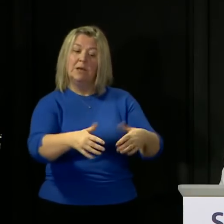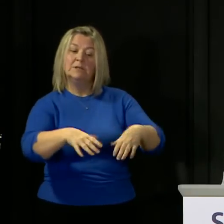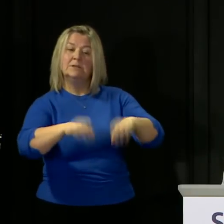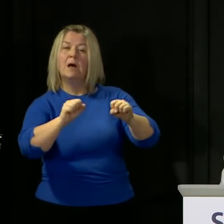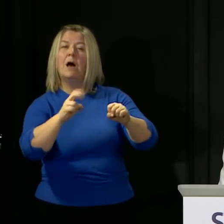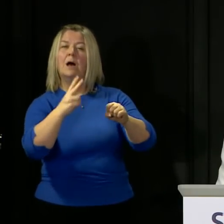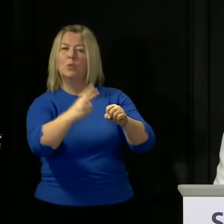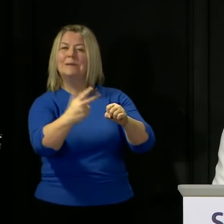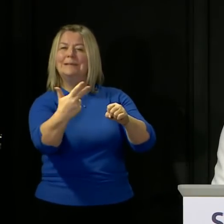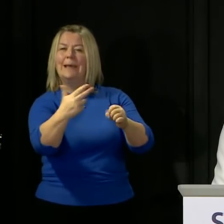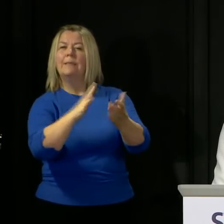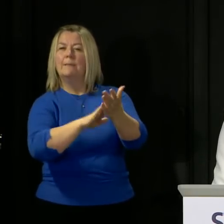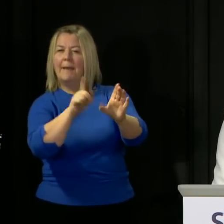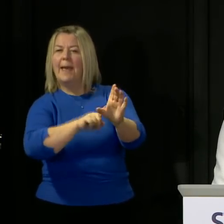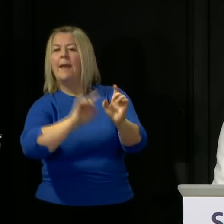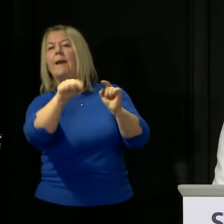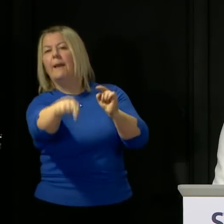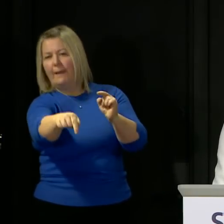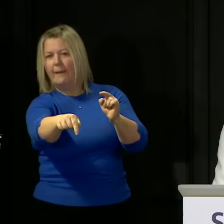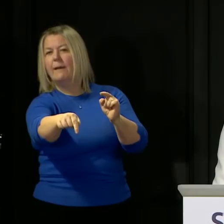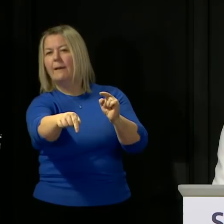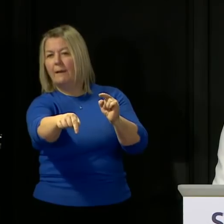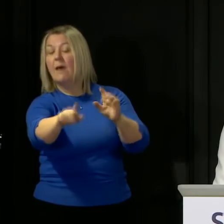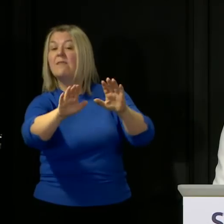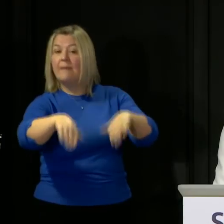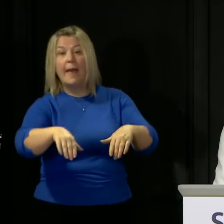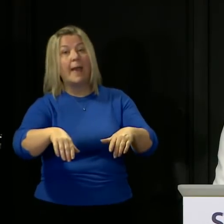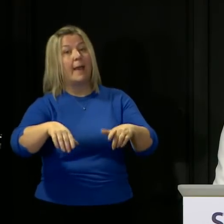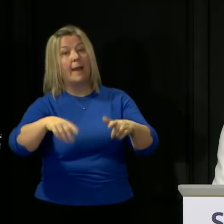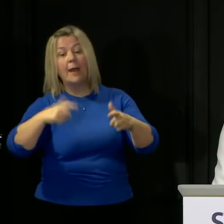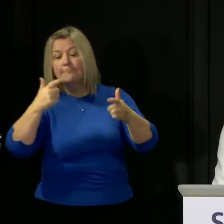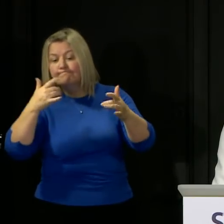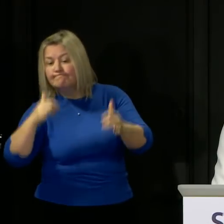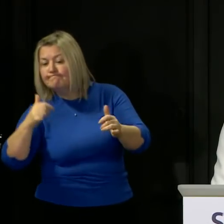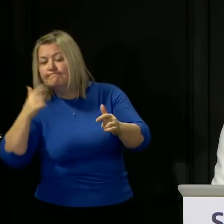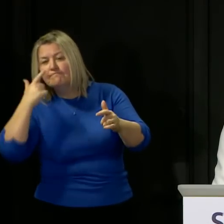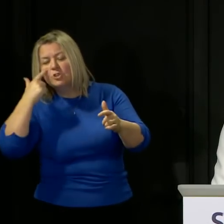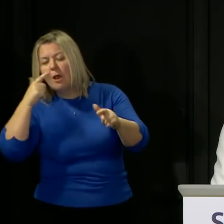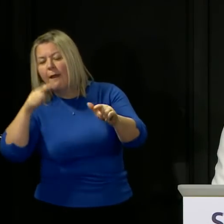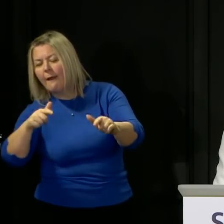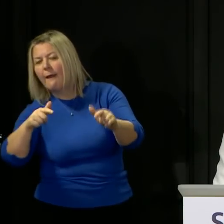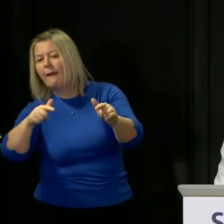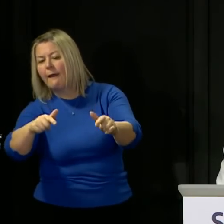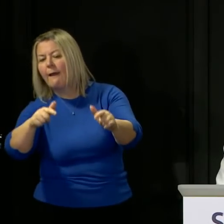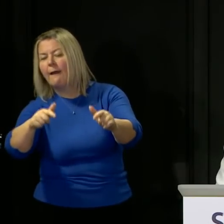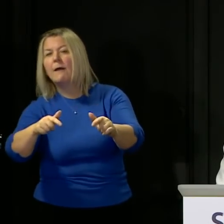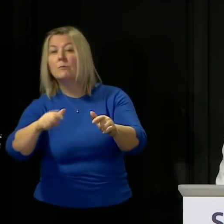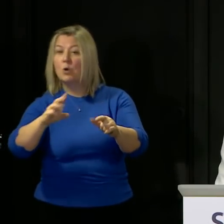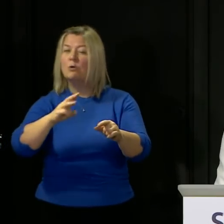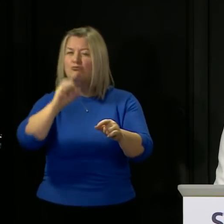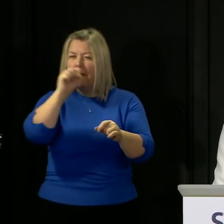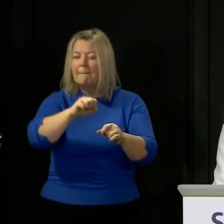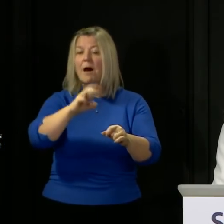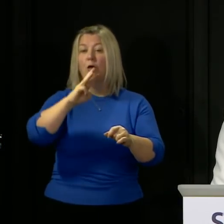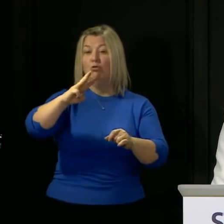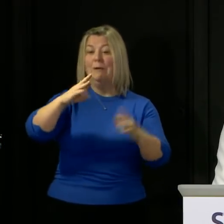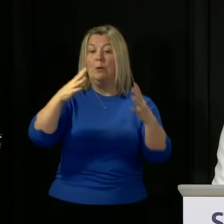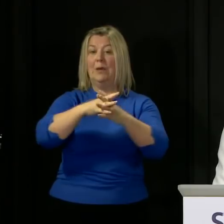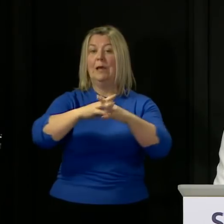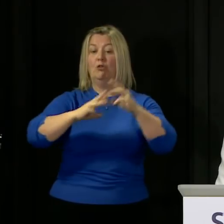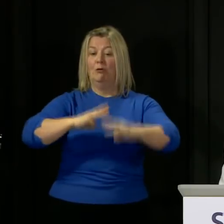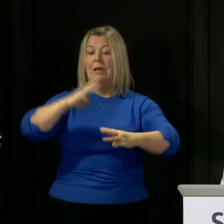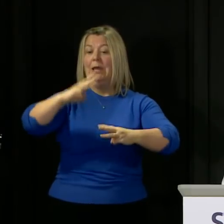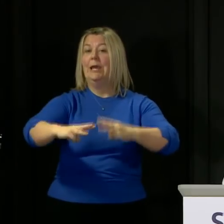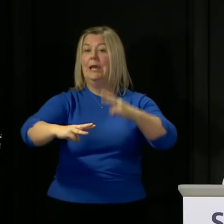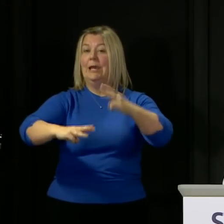judge things on a basis after we have a three weekly review cycle after that and that will be the